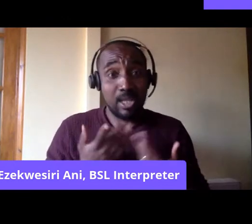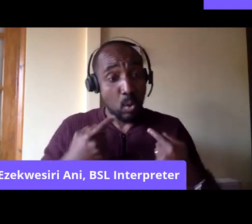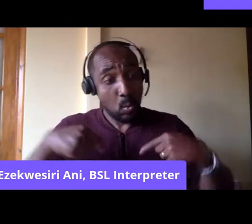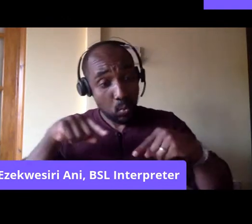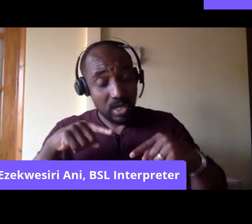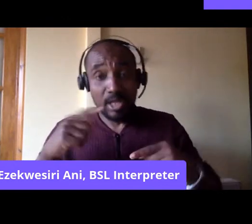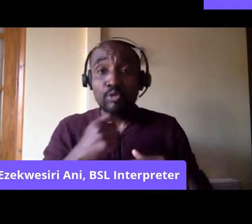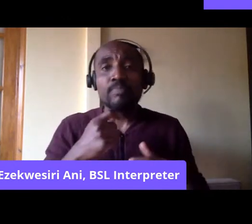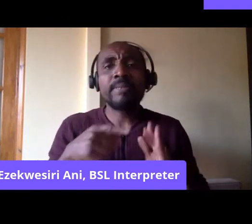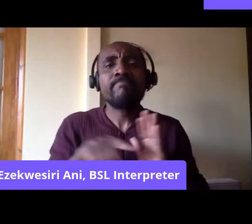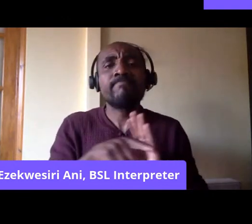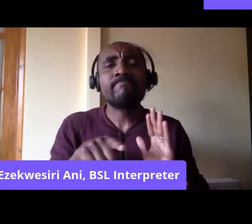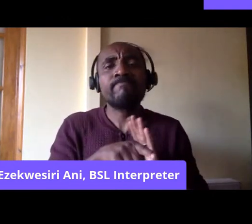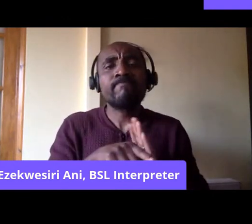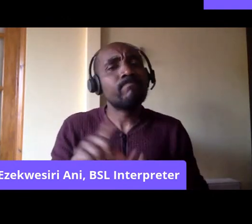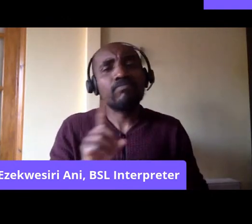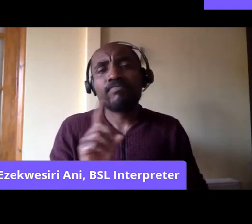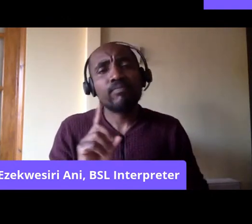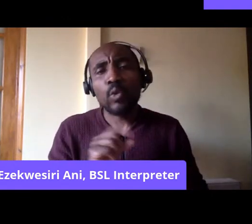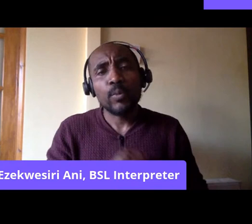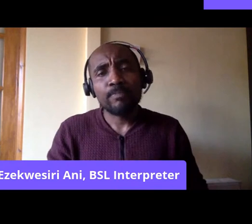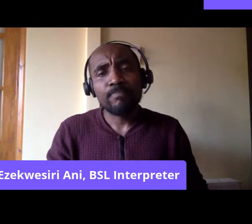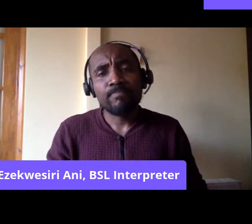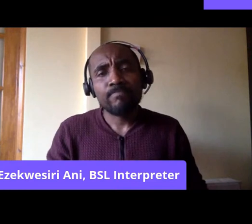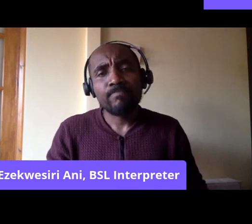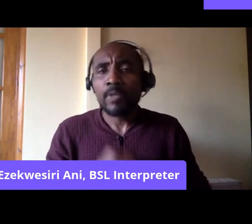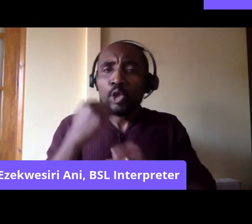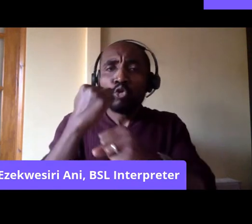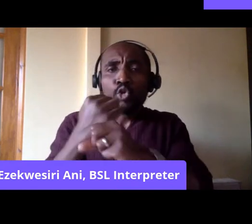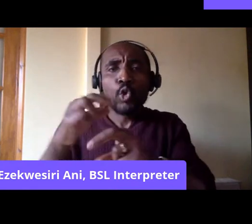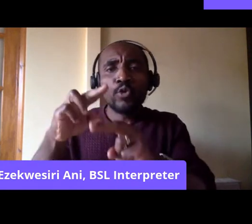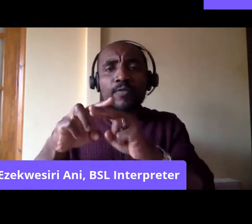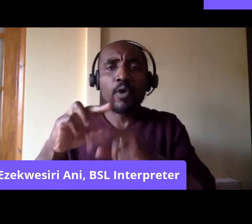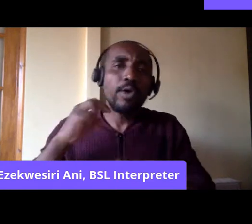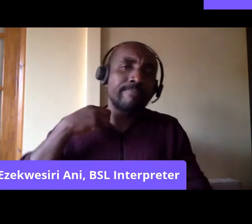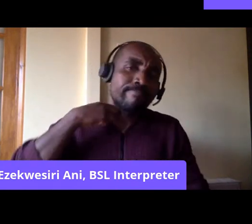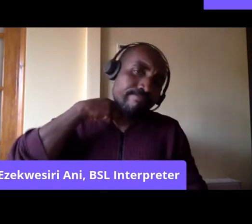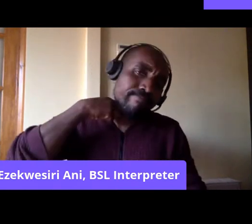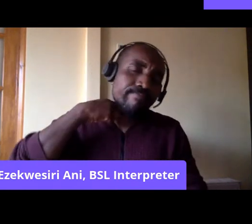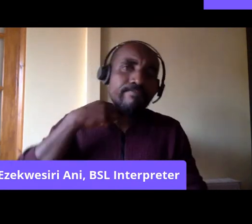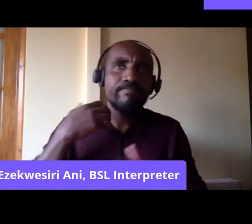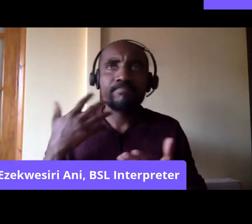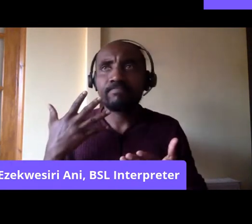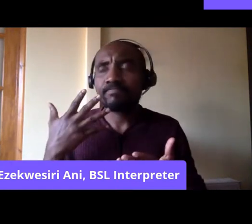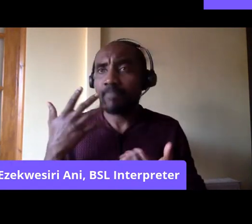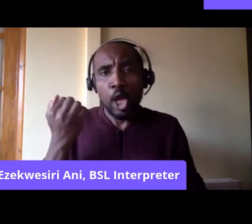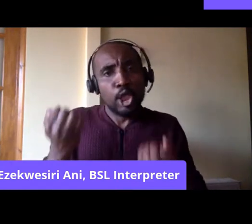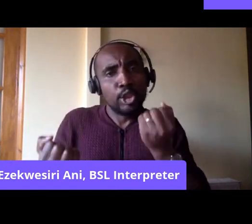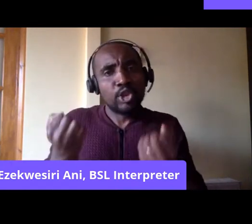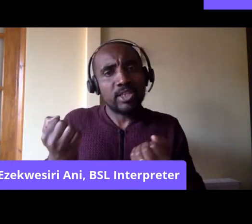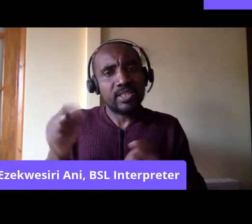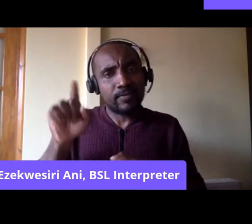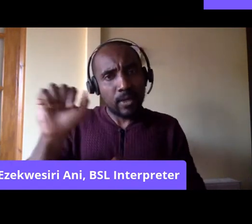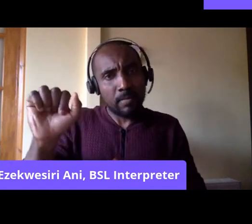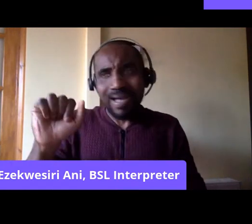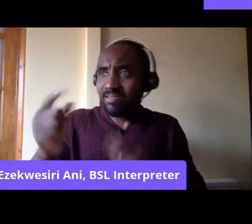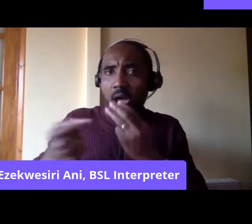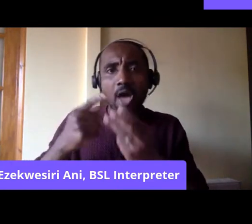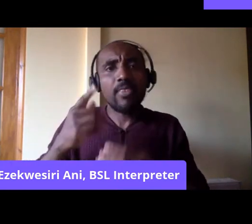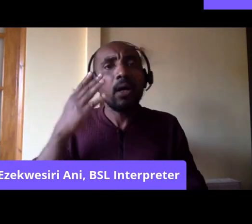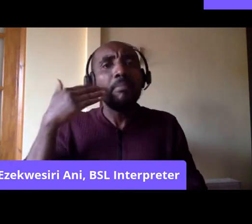pessimistic when George Floyd, the movement for justice for George Floyd and other black people